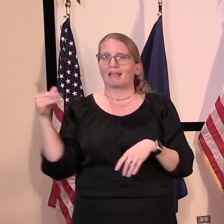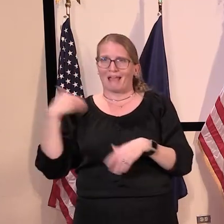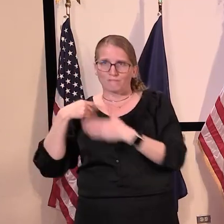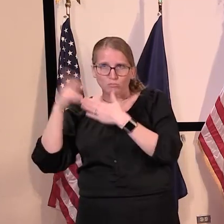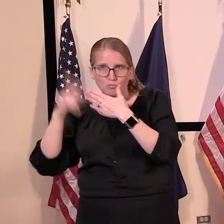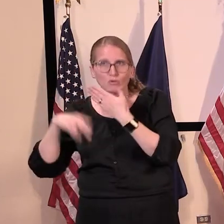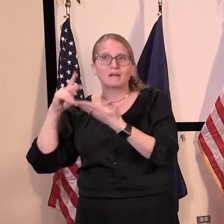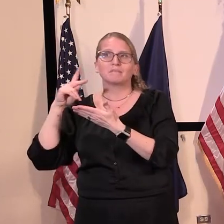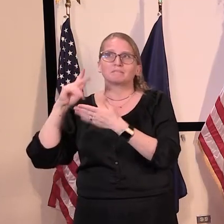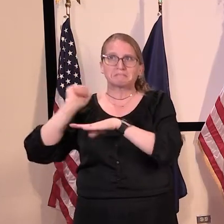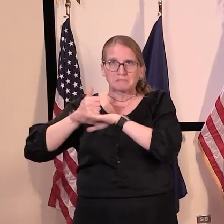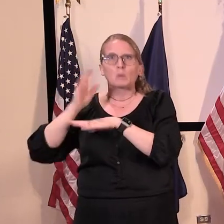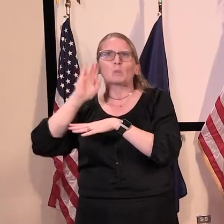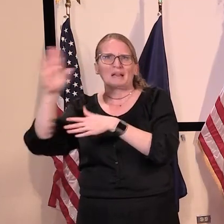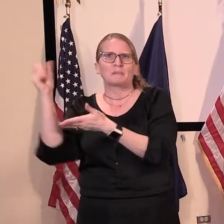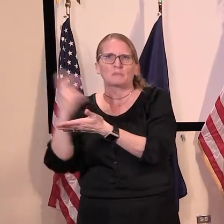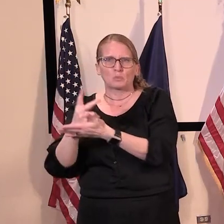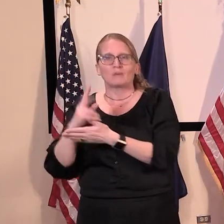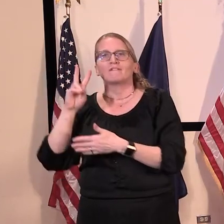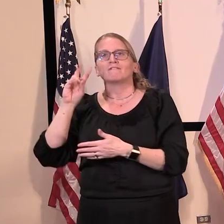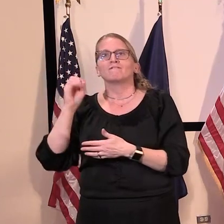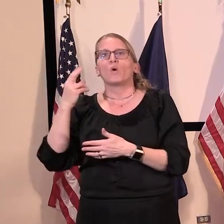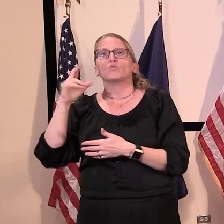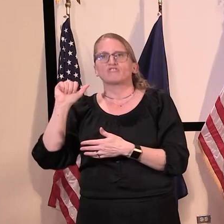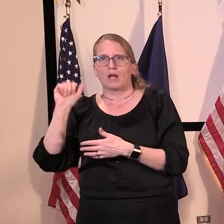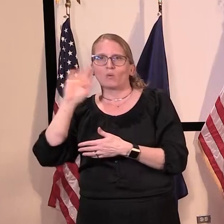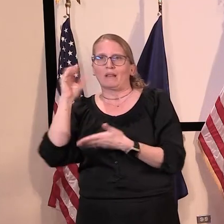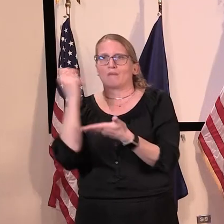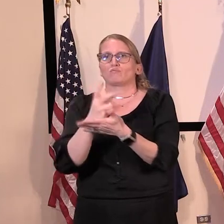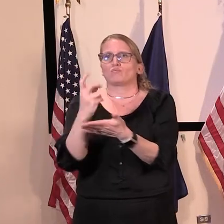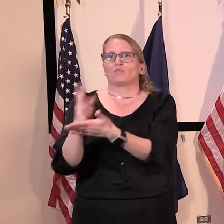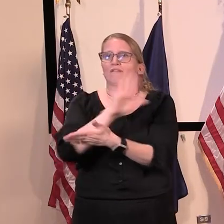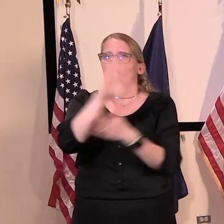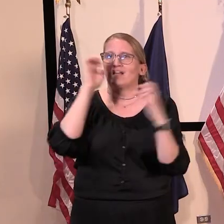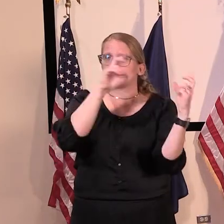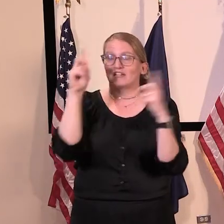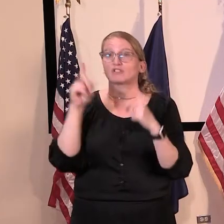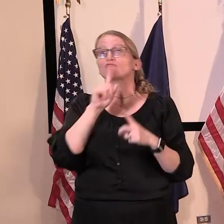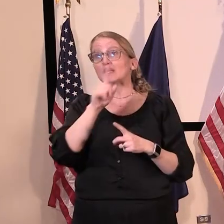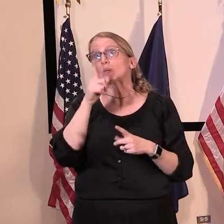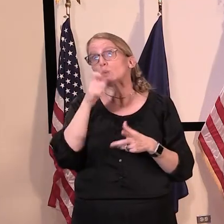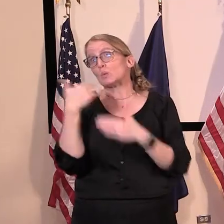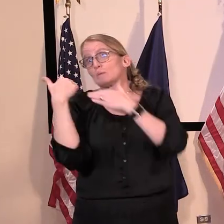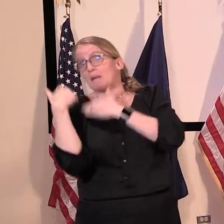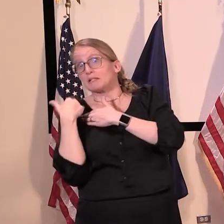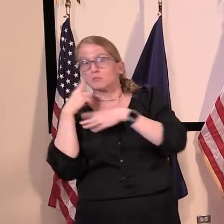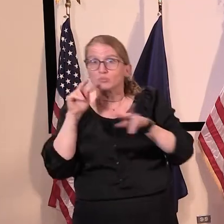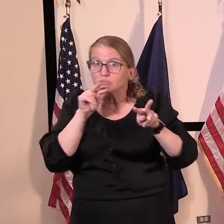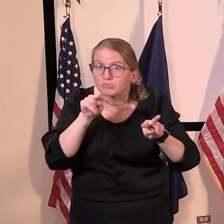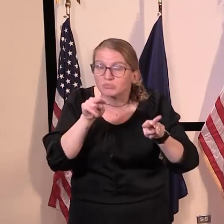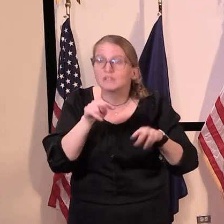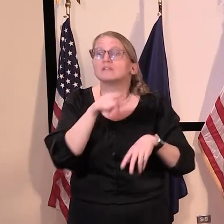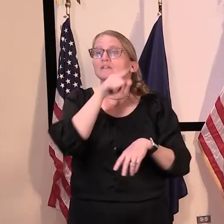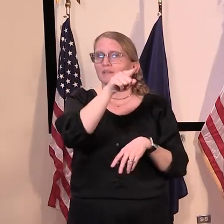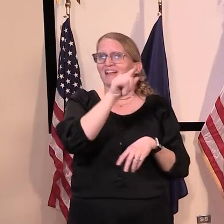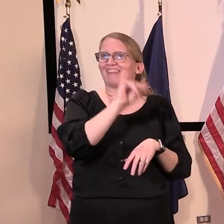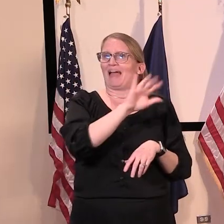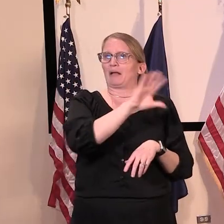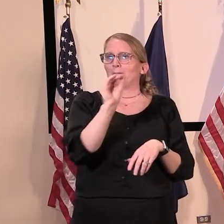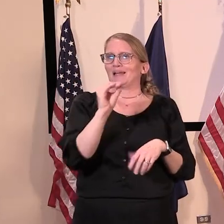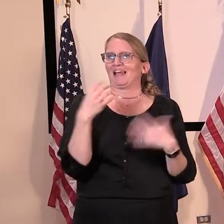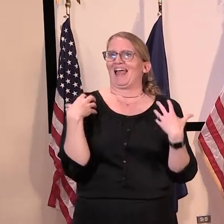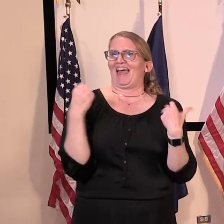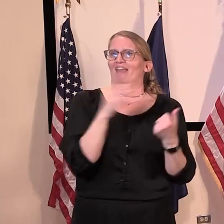approved or will be approved, uh, by VOSHA. So this is on the employer, uh, uh, health and safety officer in